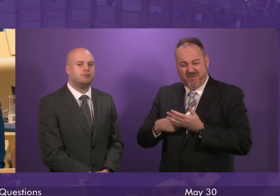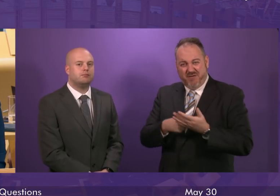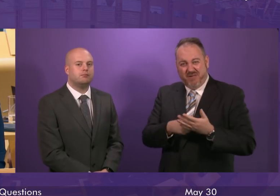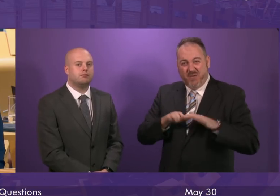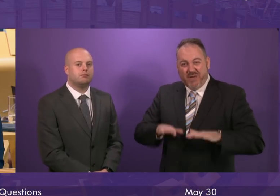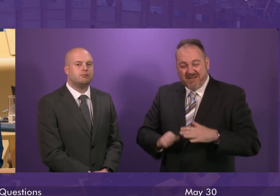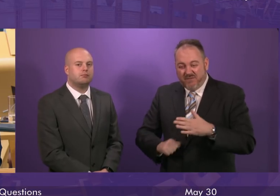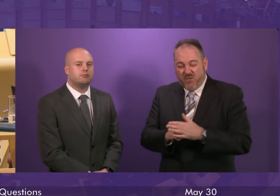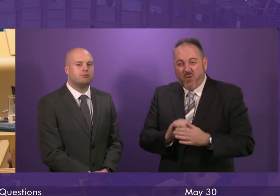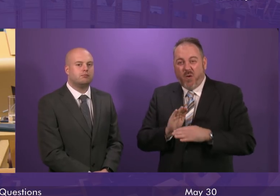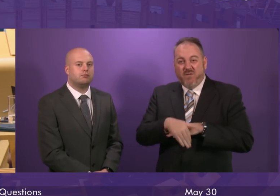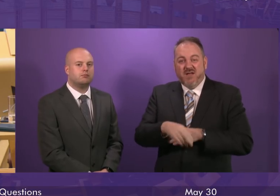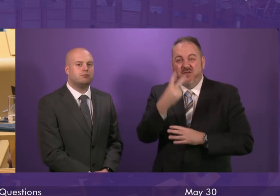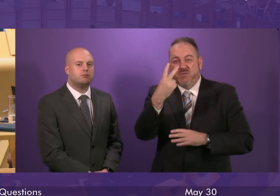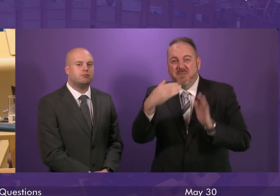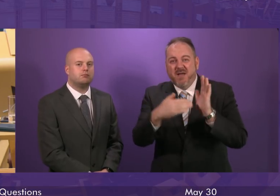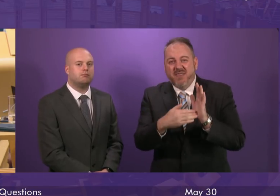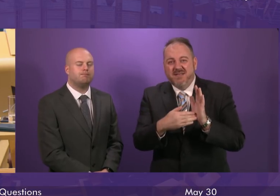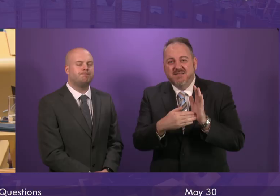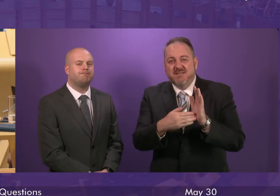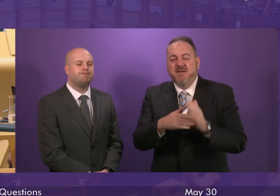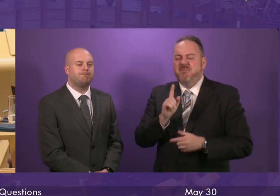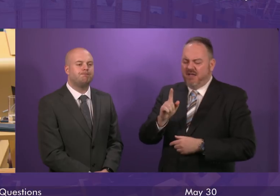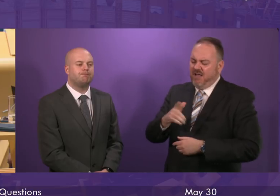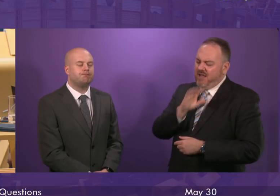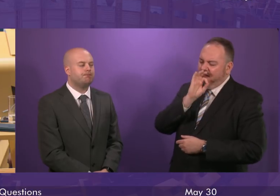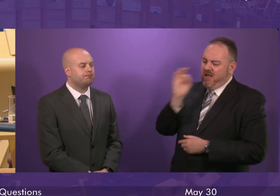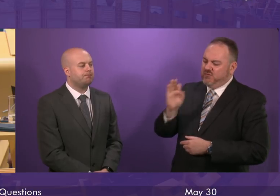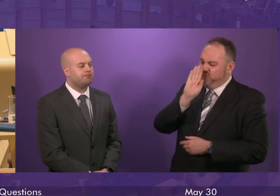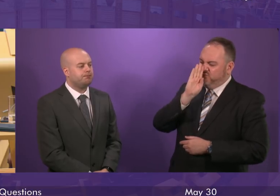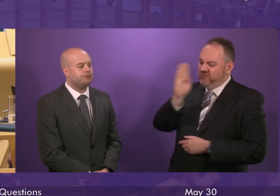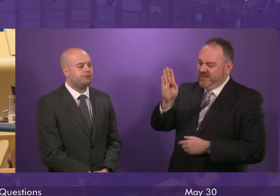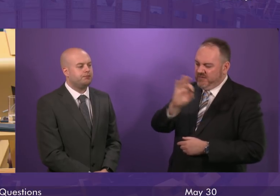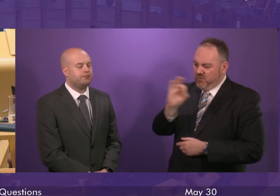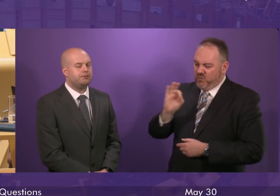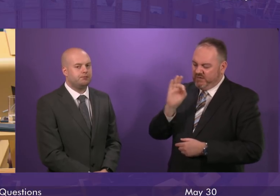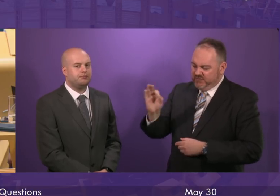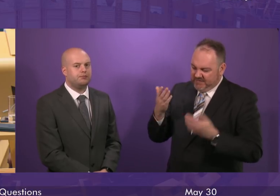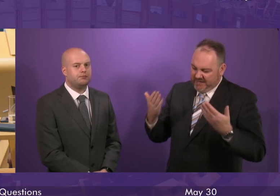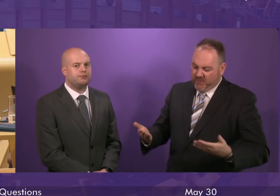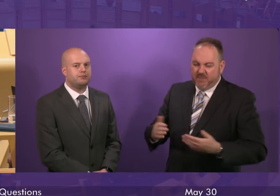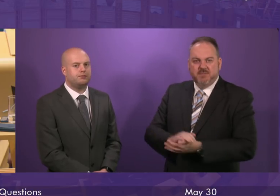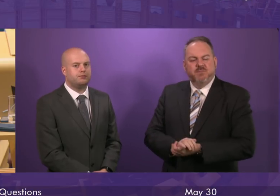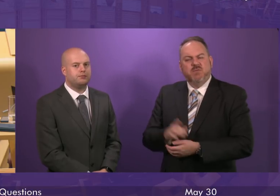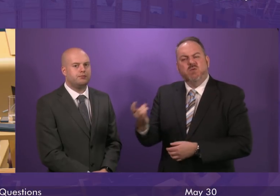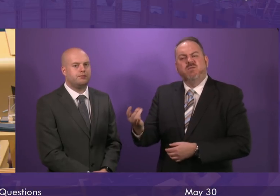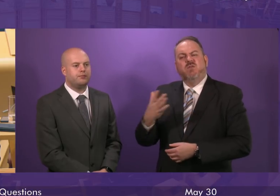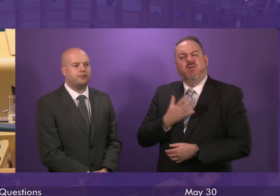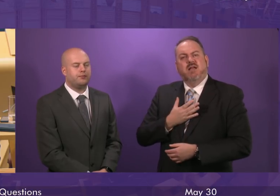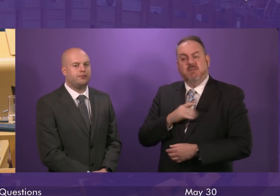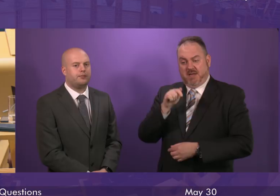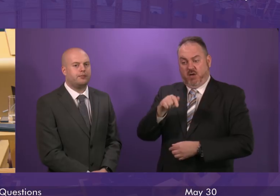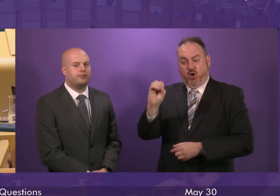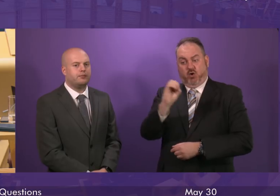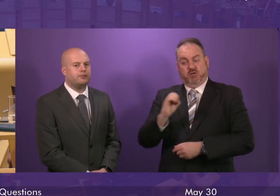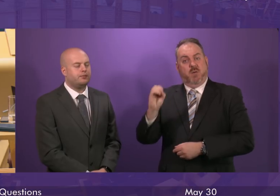two months. But let me ask the First Minister a straight question. She says that by October of this year,